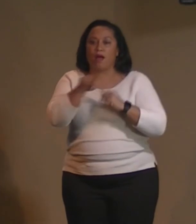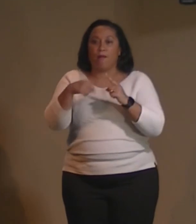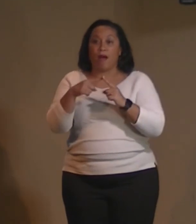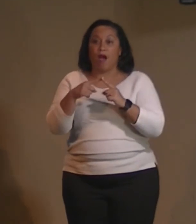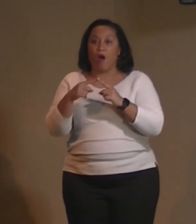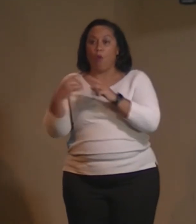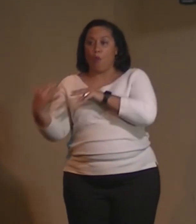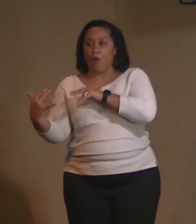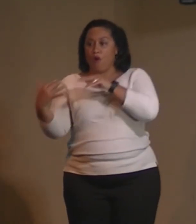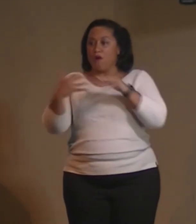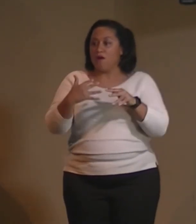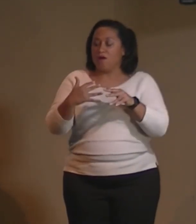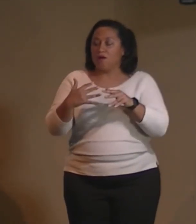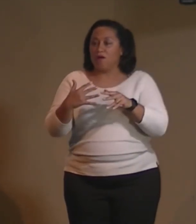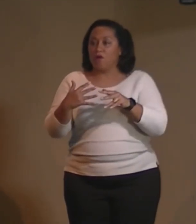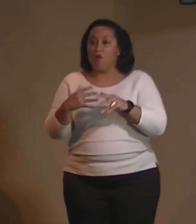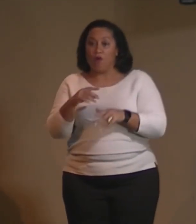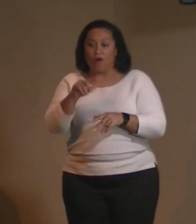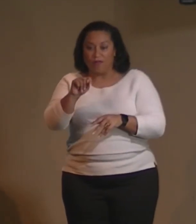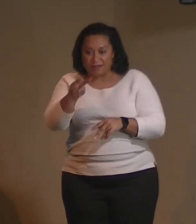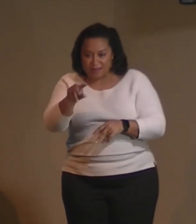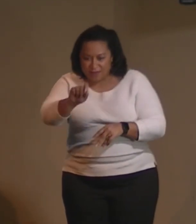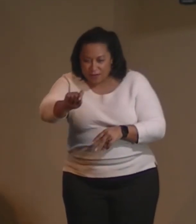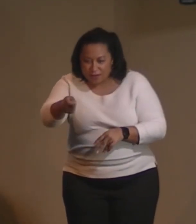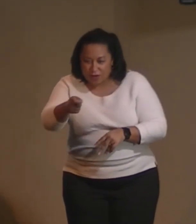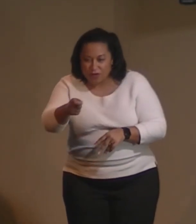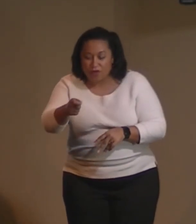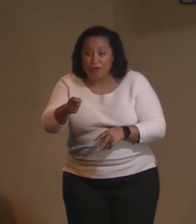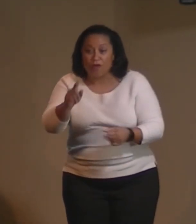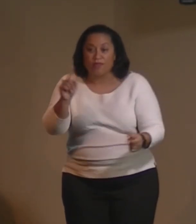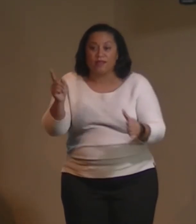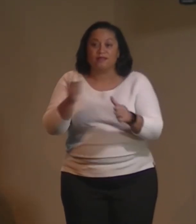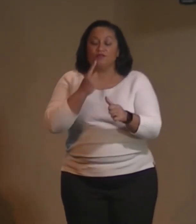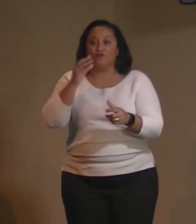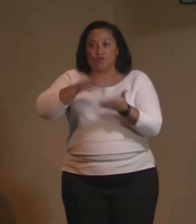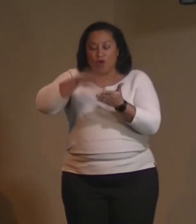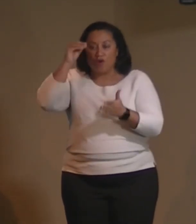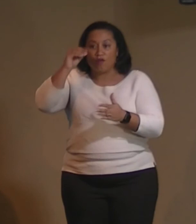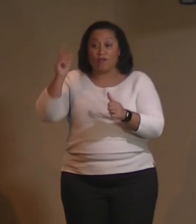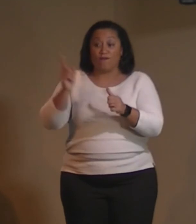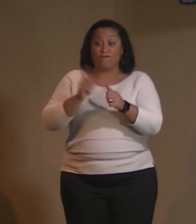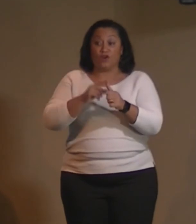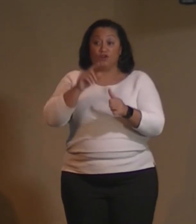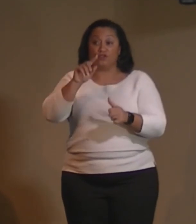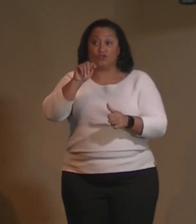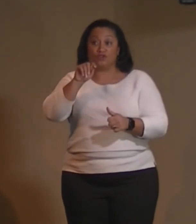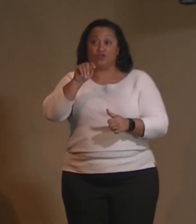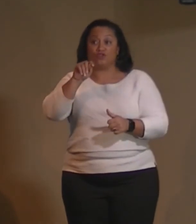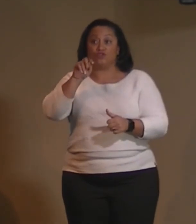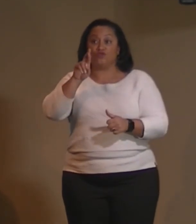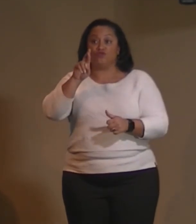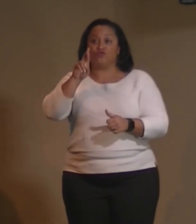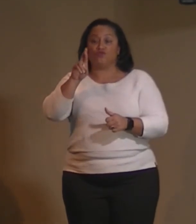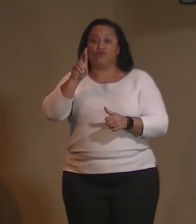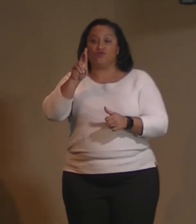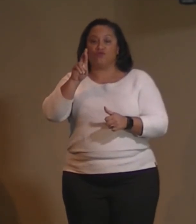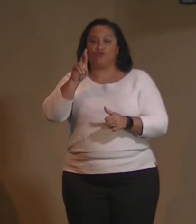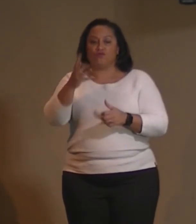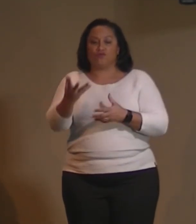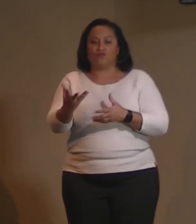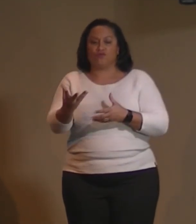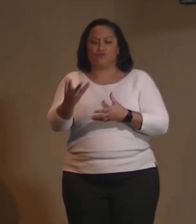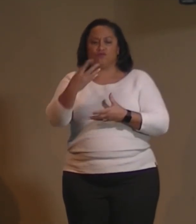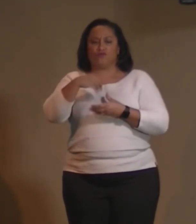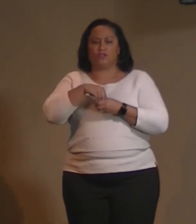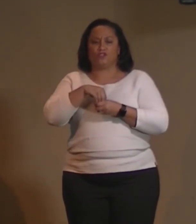Especially when you turn on and you find out that the first transgender person of the year has now been murdered. We're in